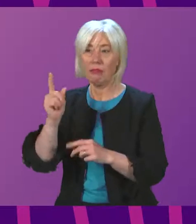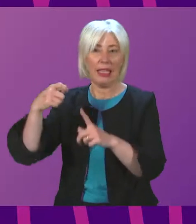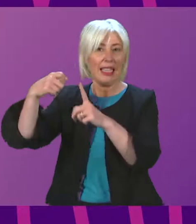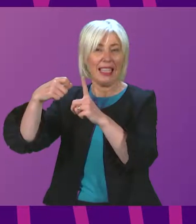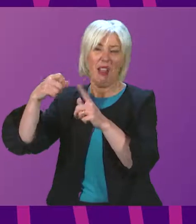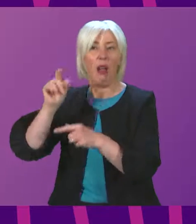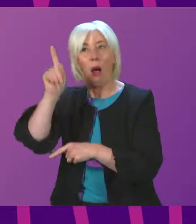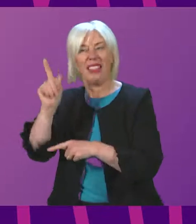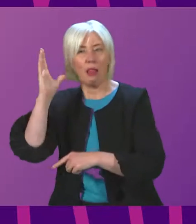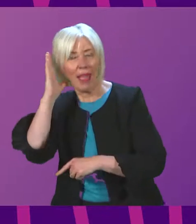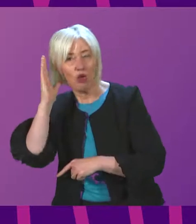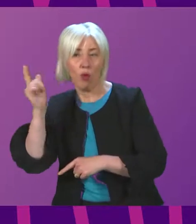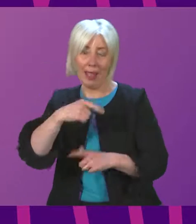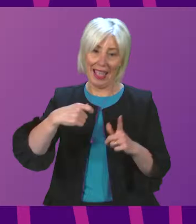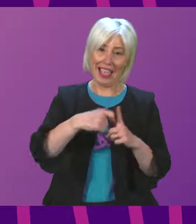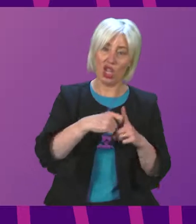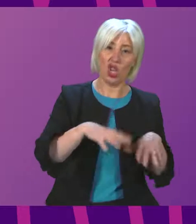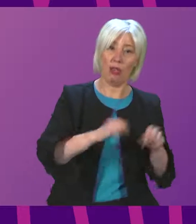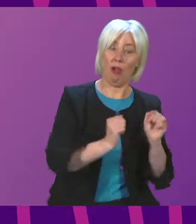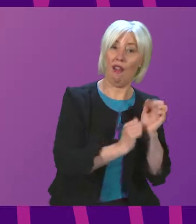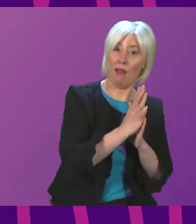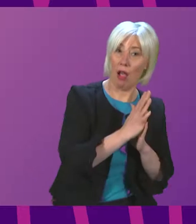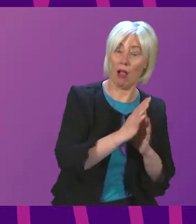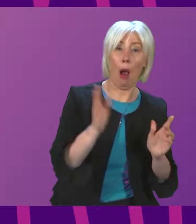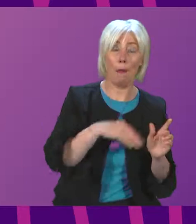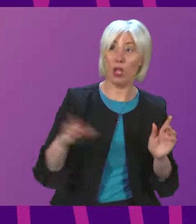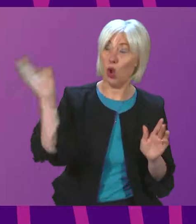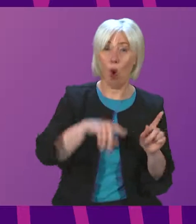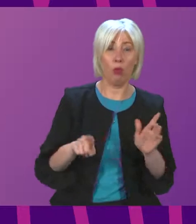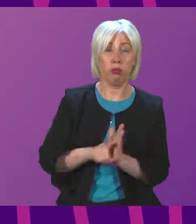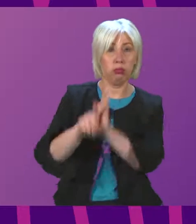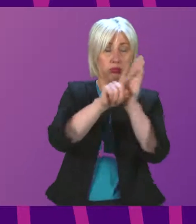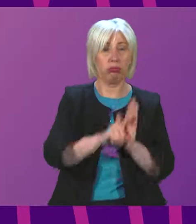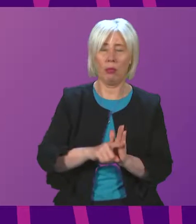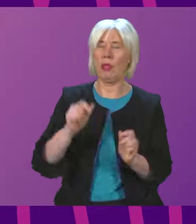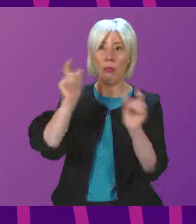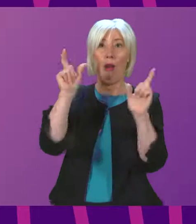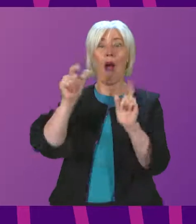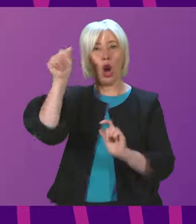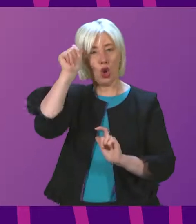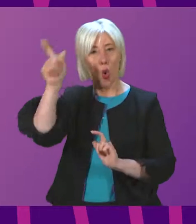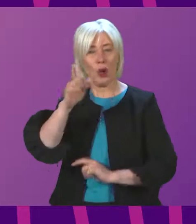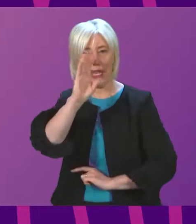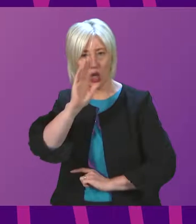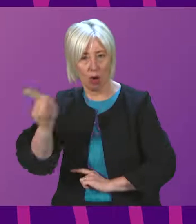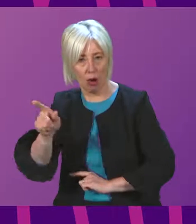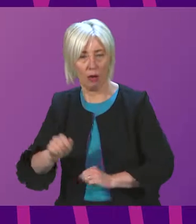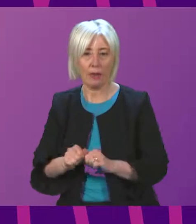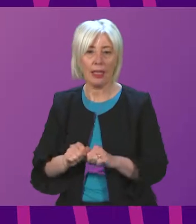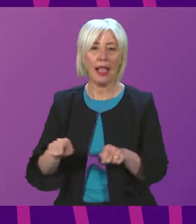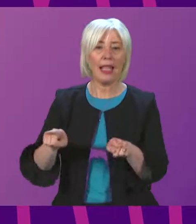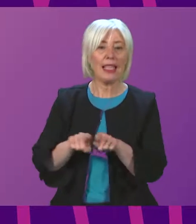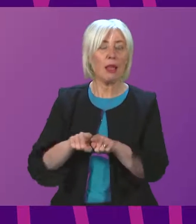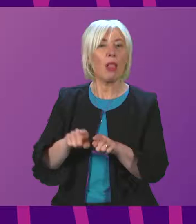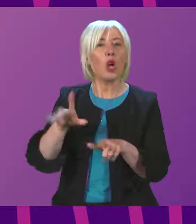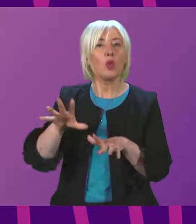where a fire starts, all the alarms will go off and people are alerted to the danger. These alarms are very similar to the fire alarms people will